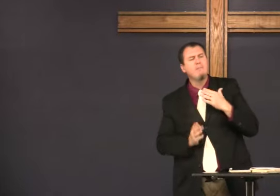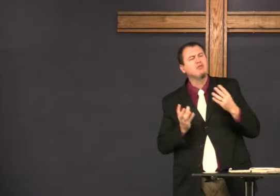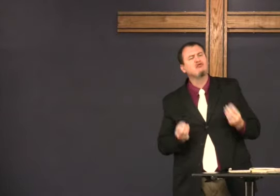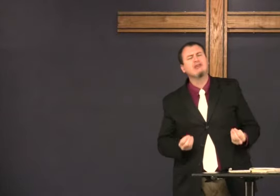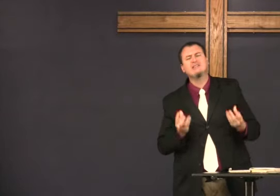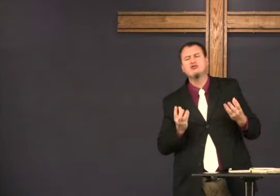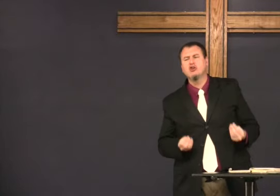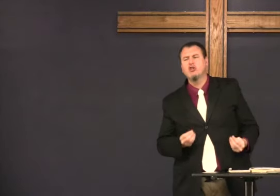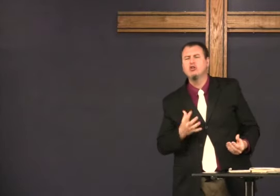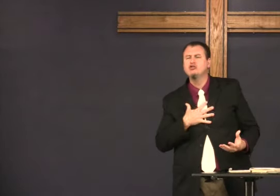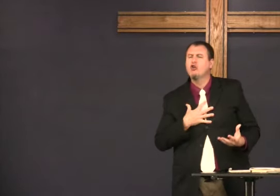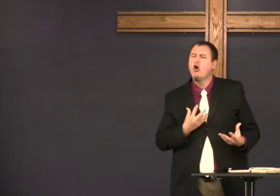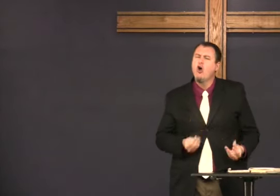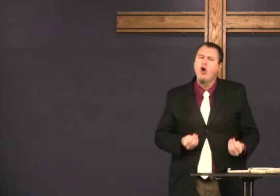Gentleness. Humble gentleness.